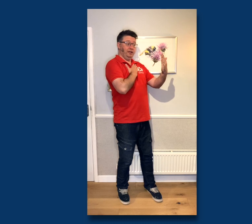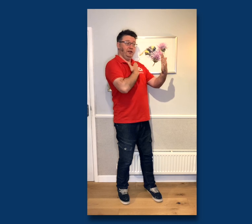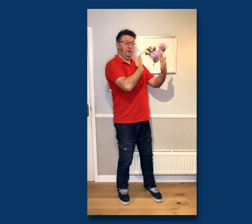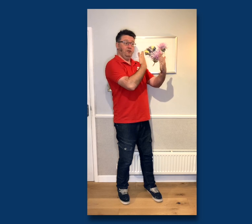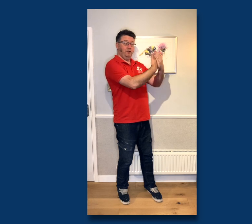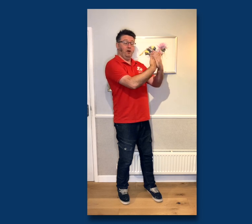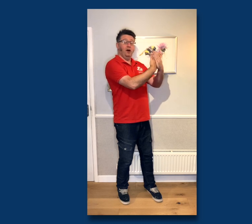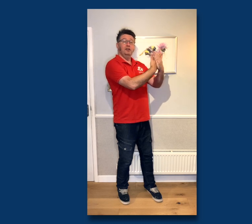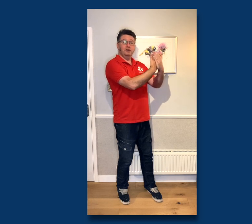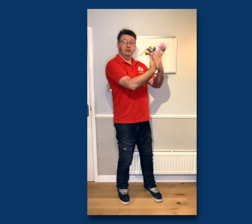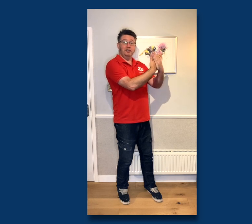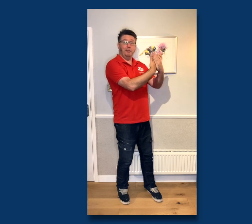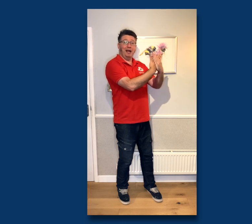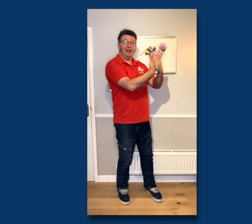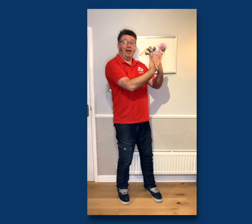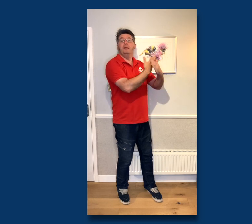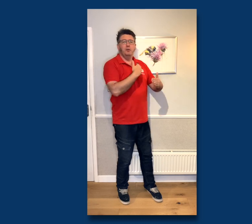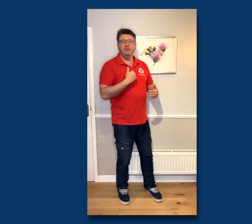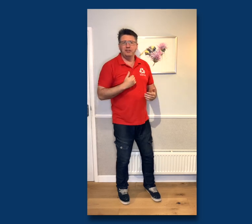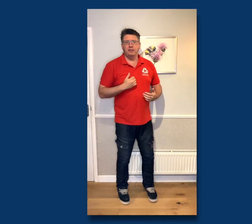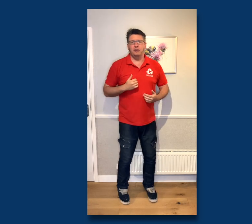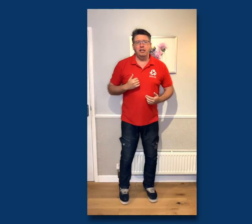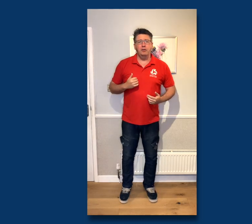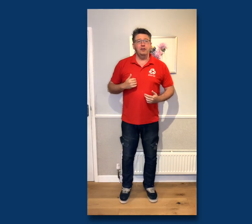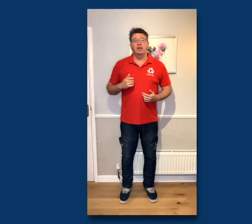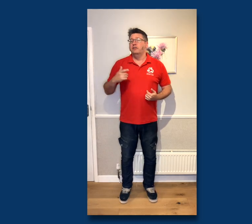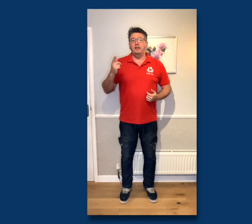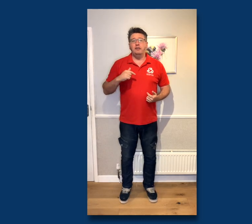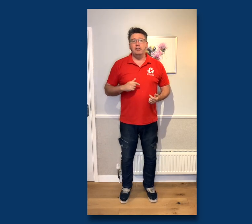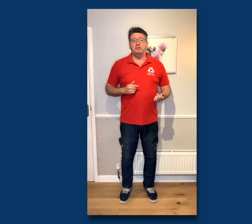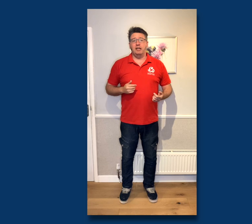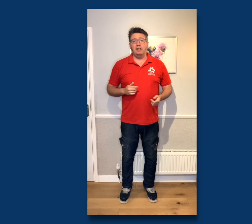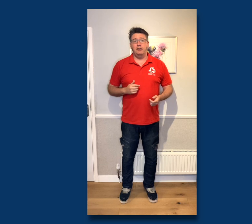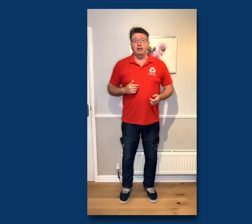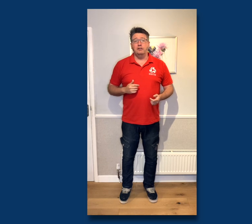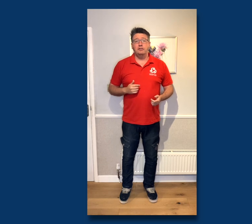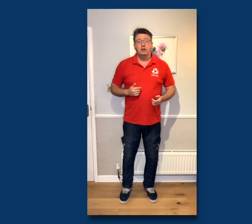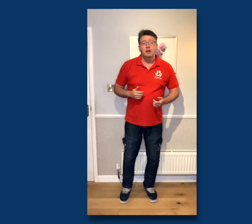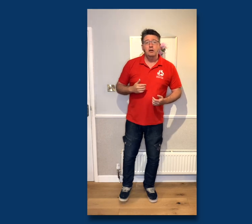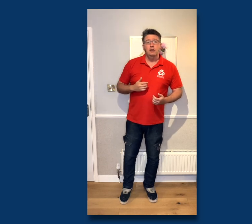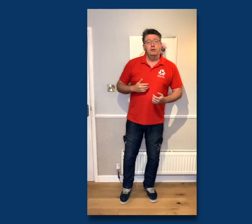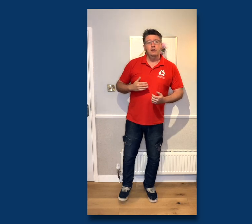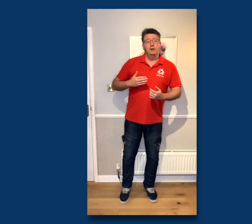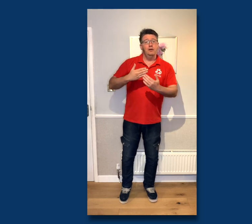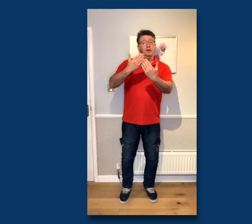three, four So using that back clap, we use that in some of the other ones So then the rhythm sounds like this